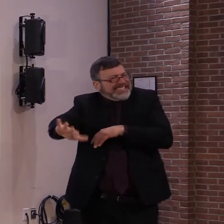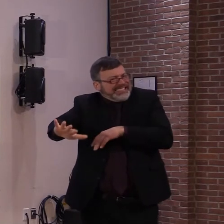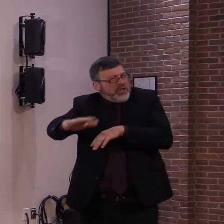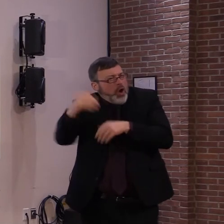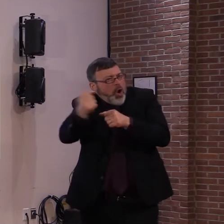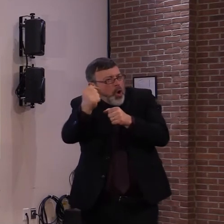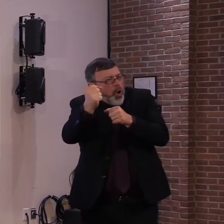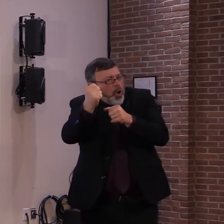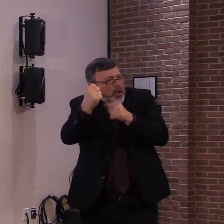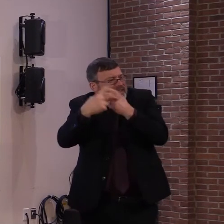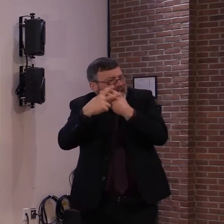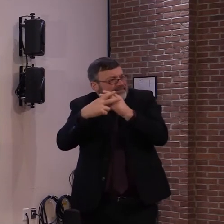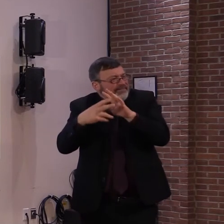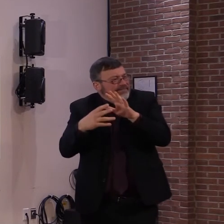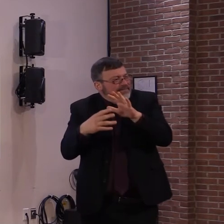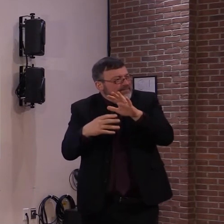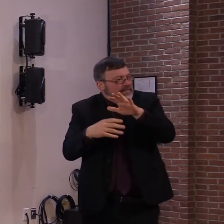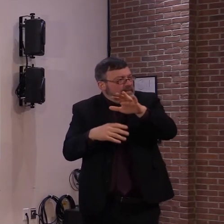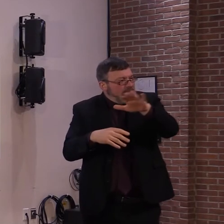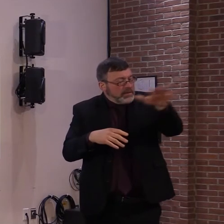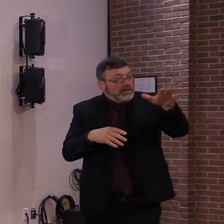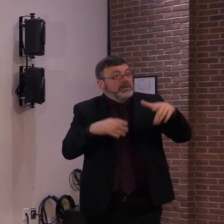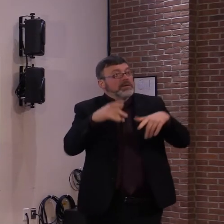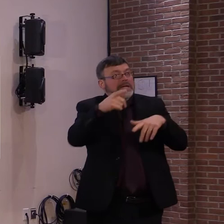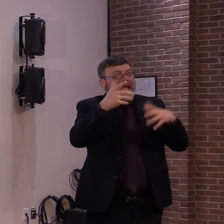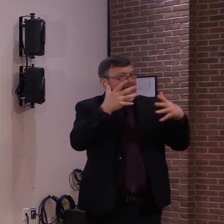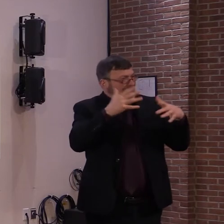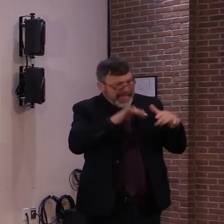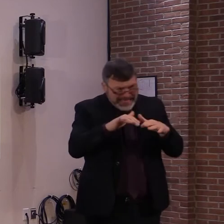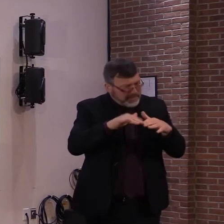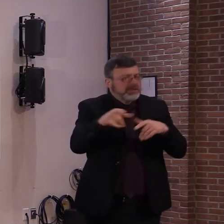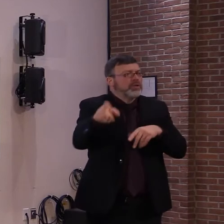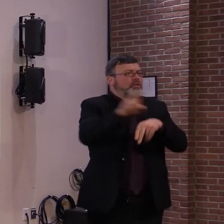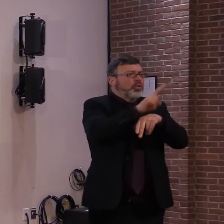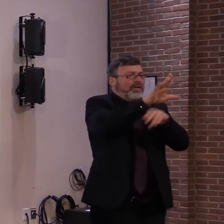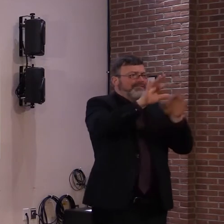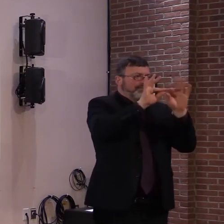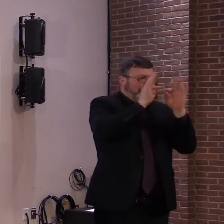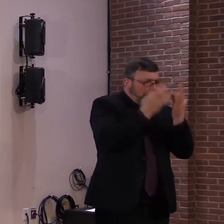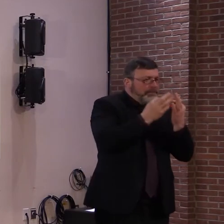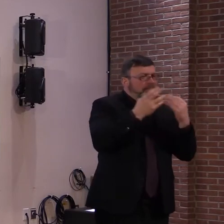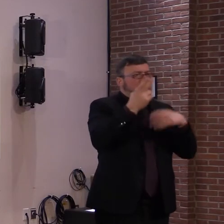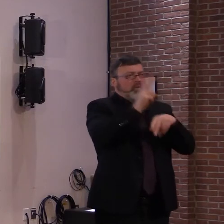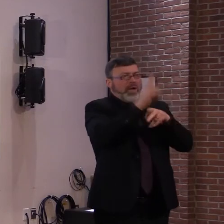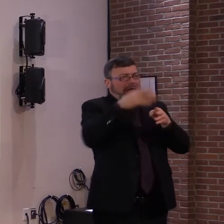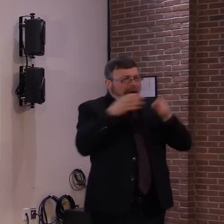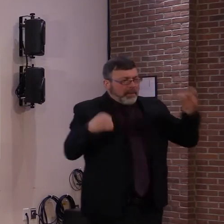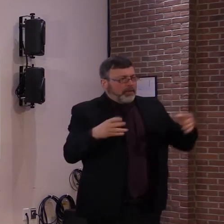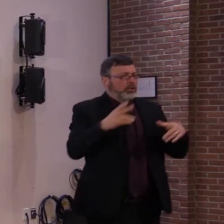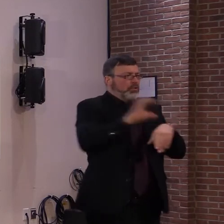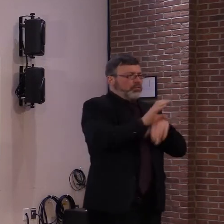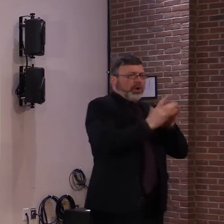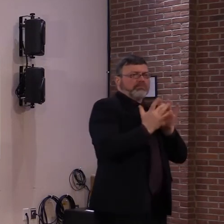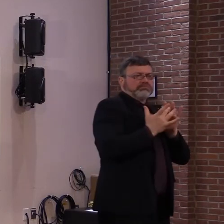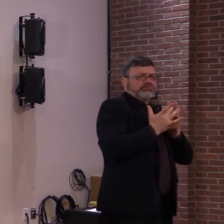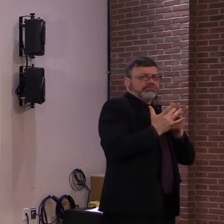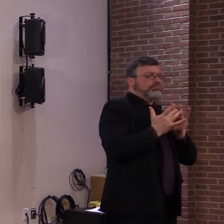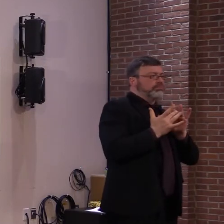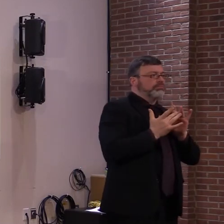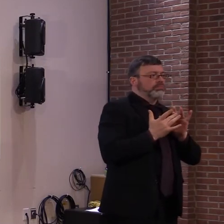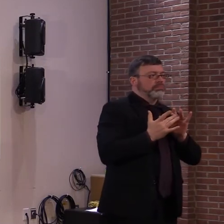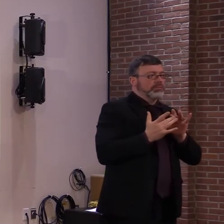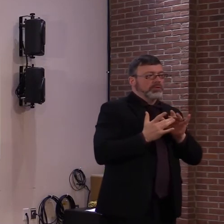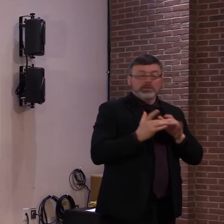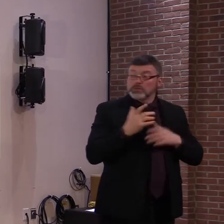Please help them register online. It will make things a lot easier. And Dr. Levine, did you have anything more to say about, um,